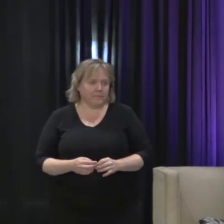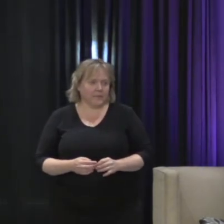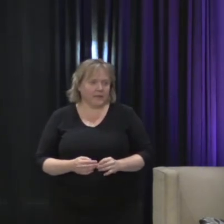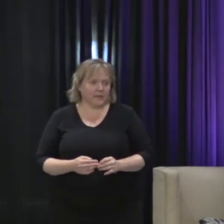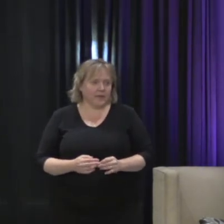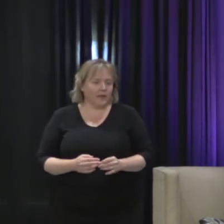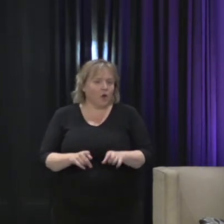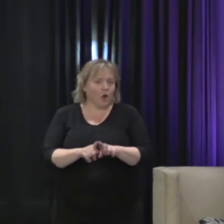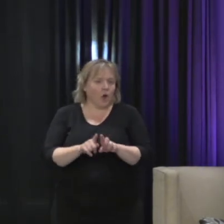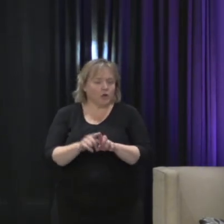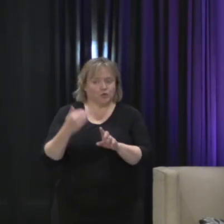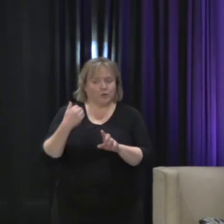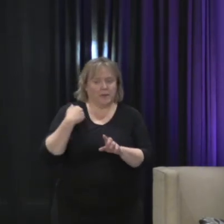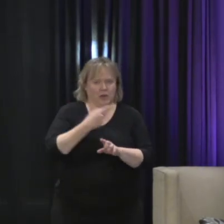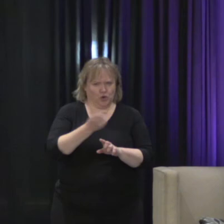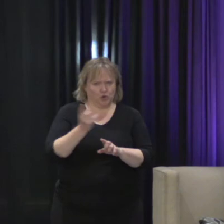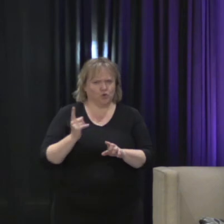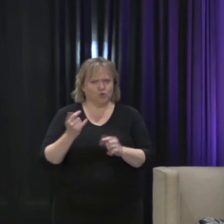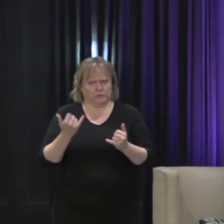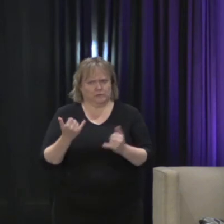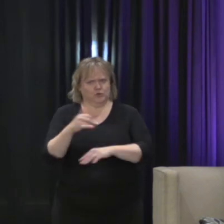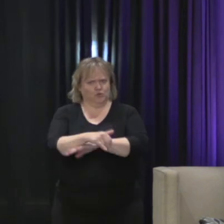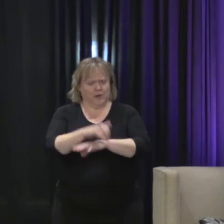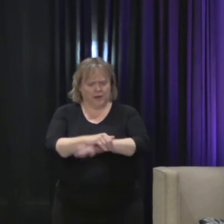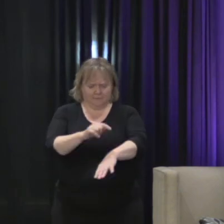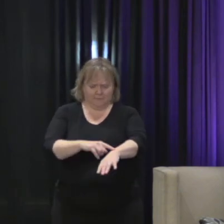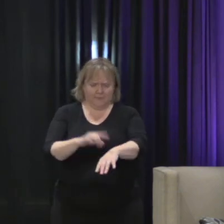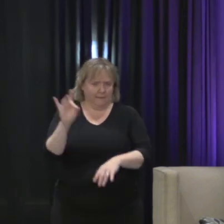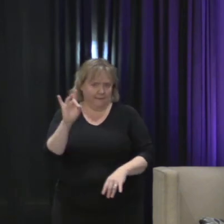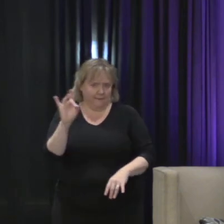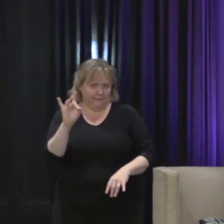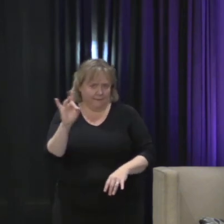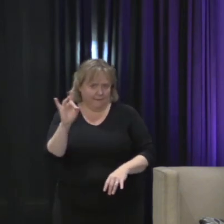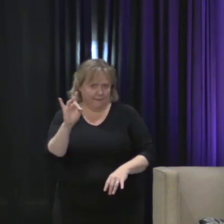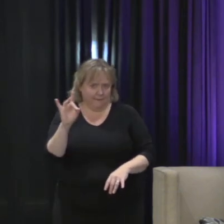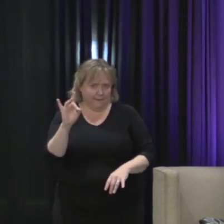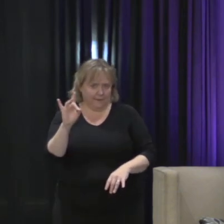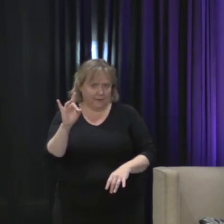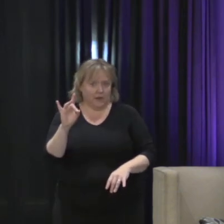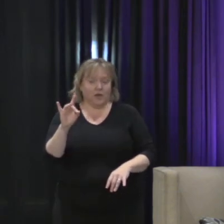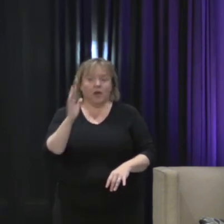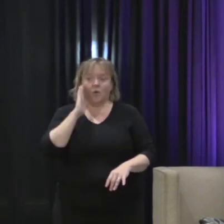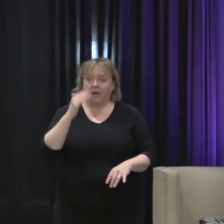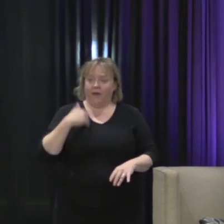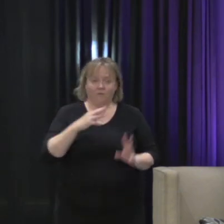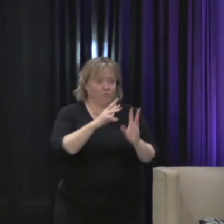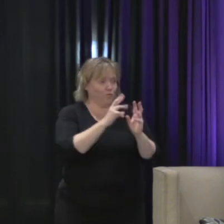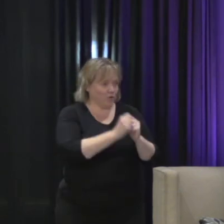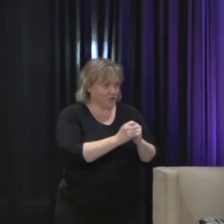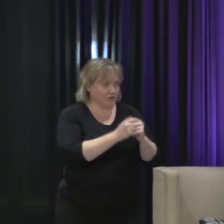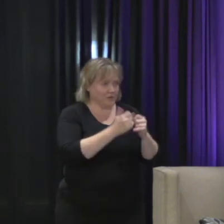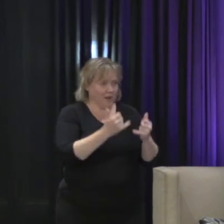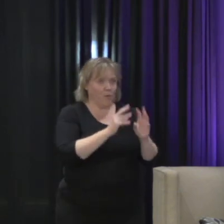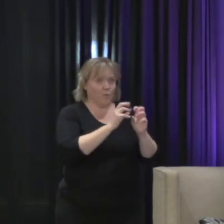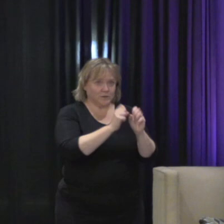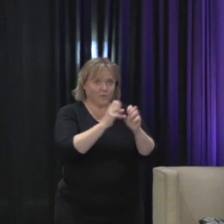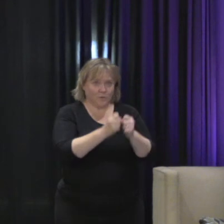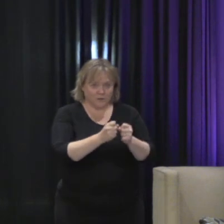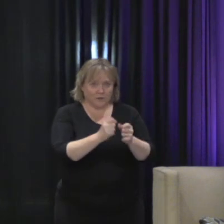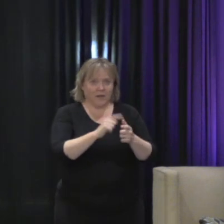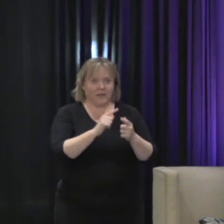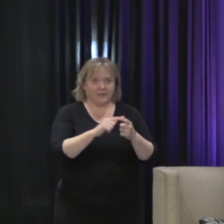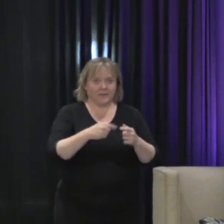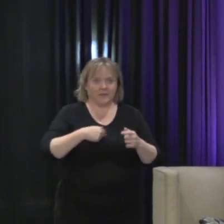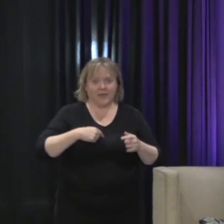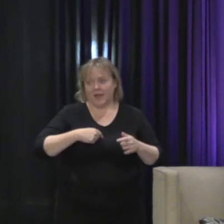I want to remind you to join us this evening at 8 o'clock after a wonderful afternoon of workshops. There will be